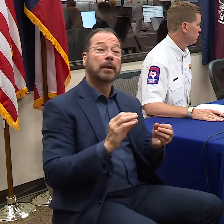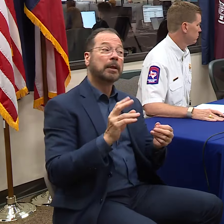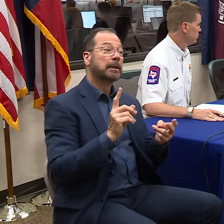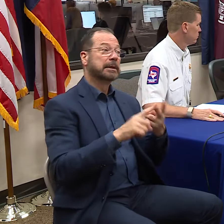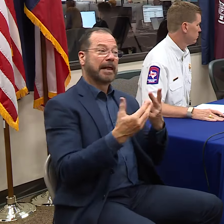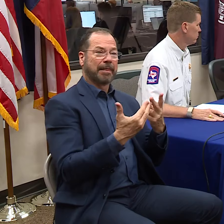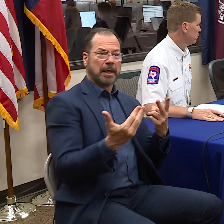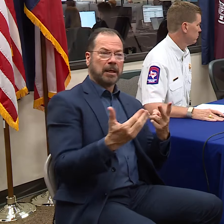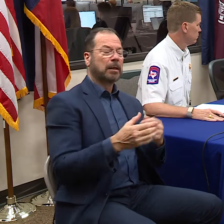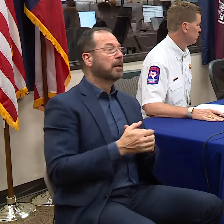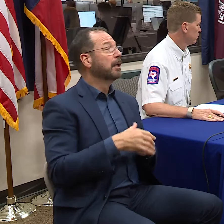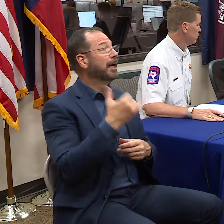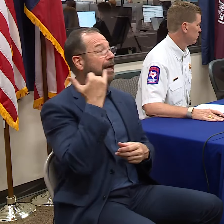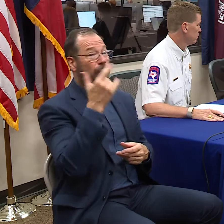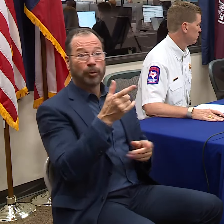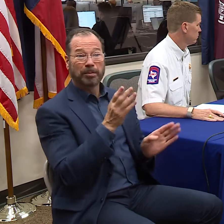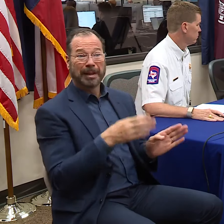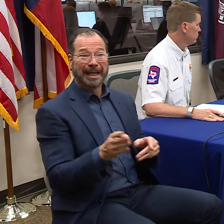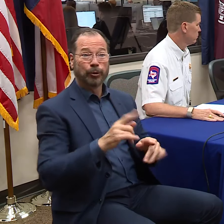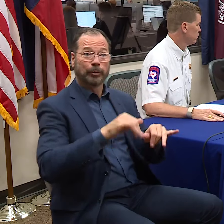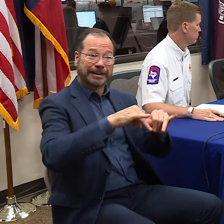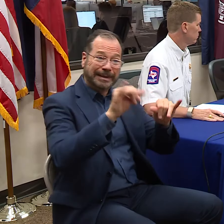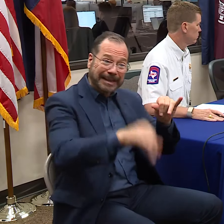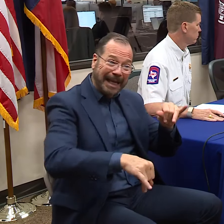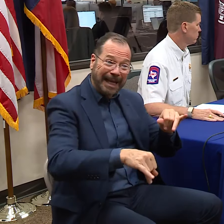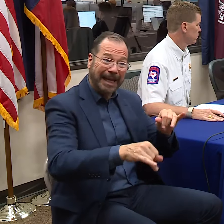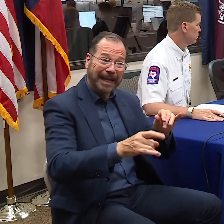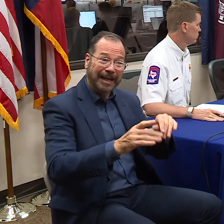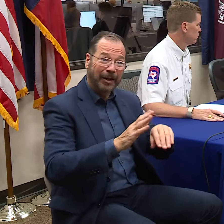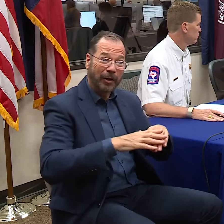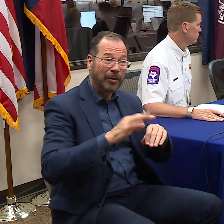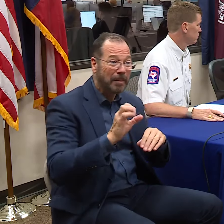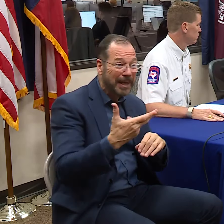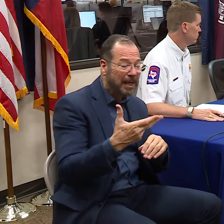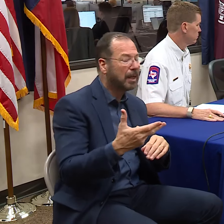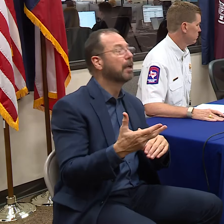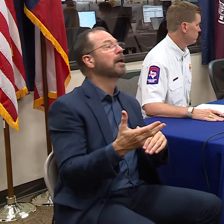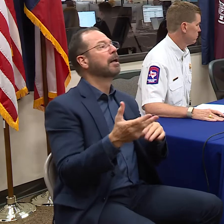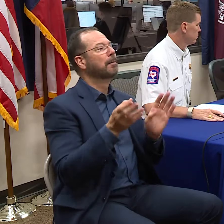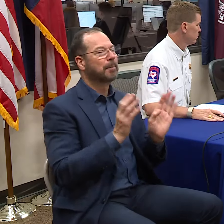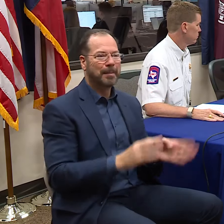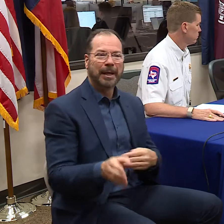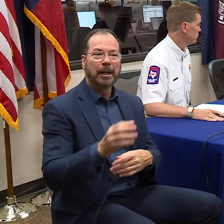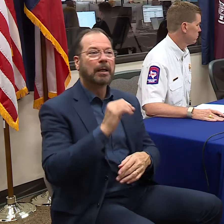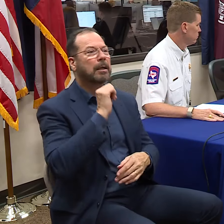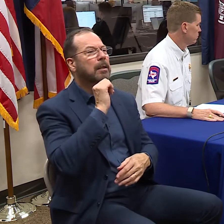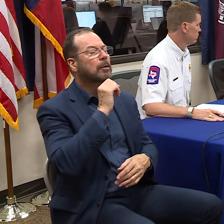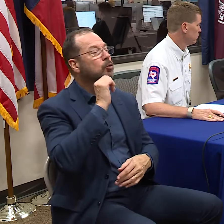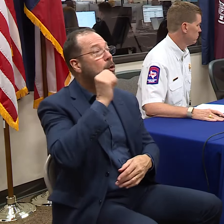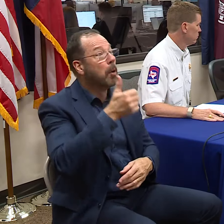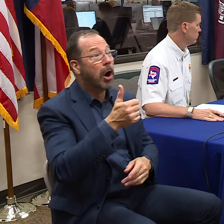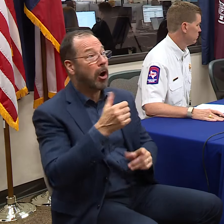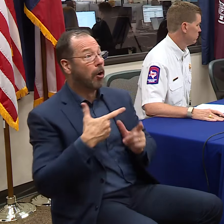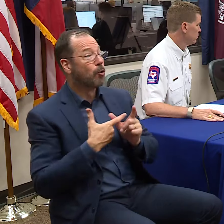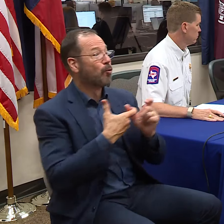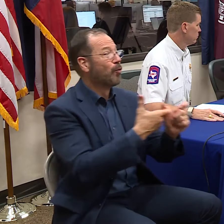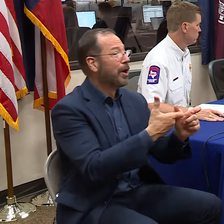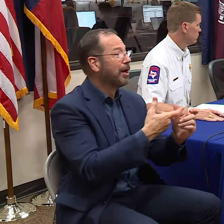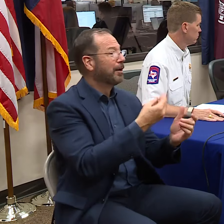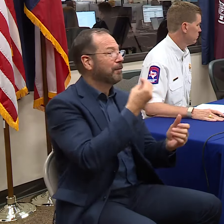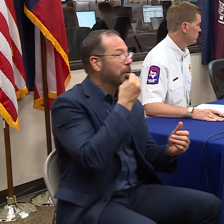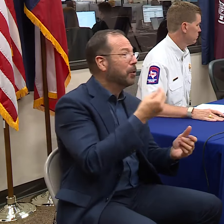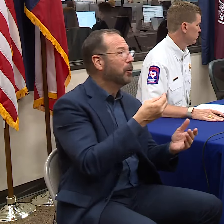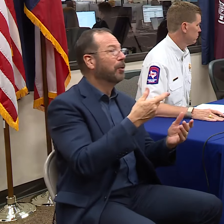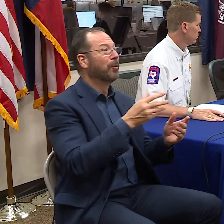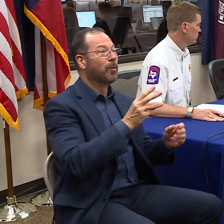if you're staying in place, be sure you're prepared. You don't want to have to go out tomorrow to get water or food or put